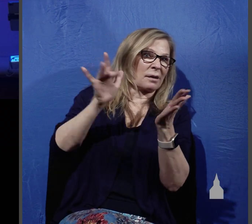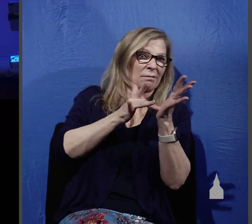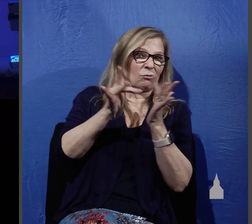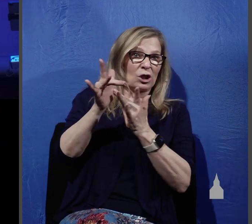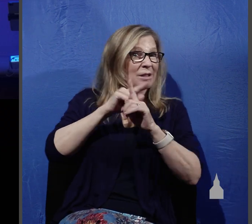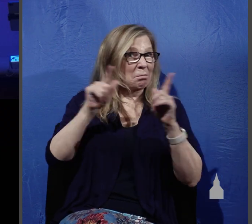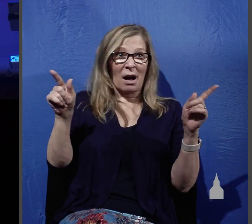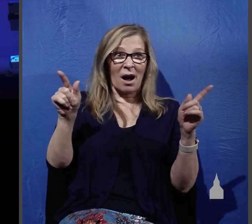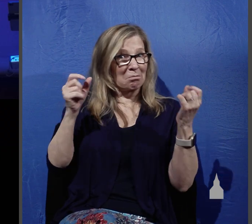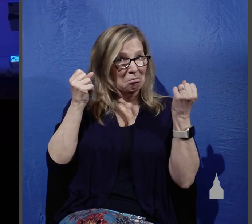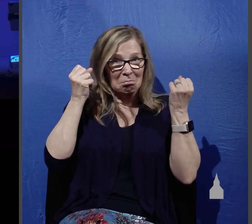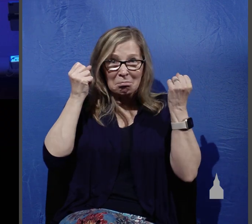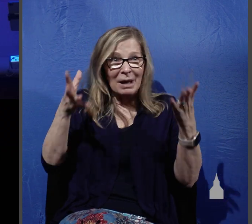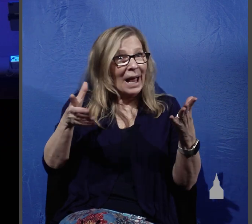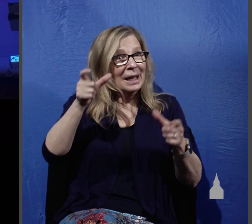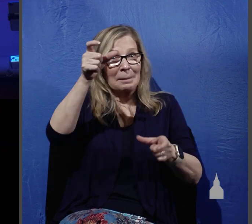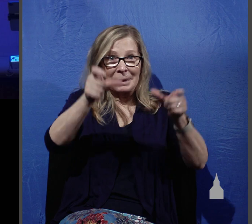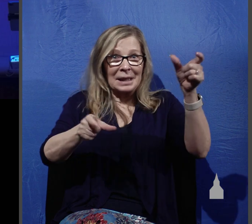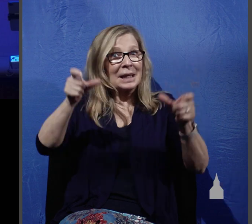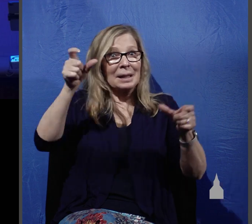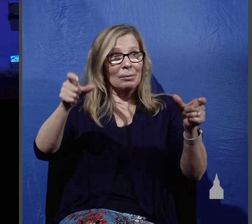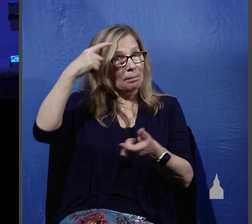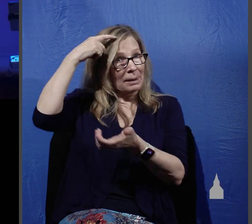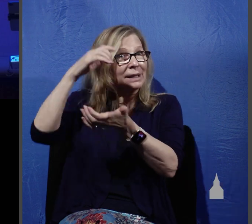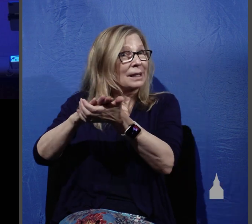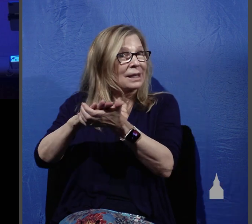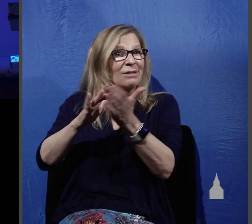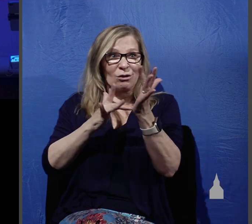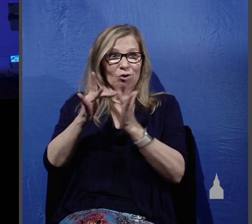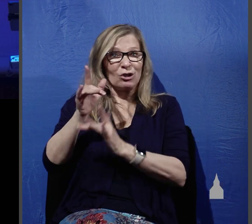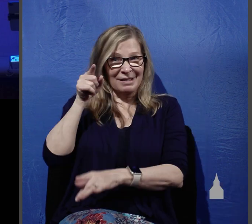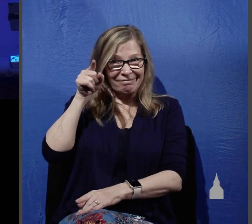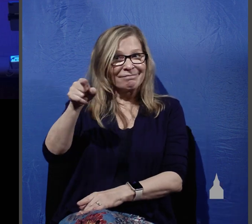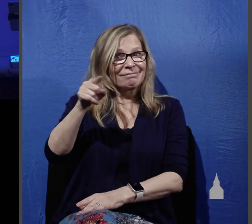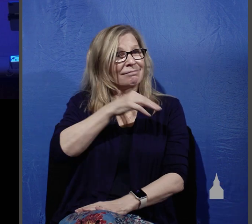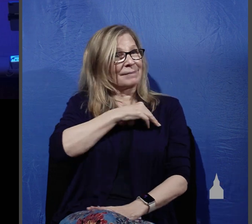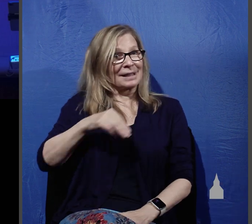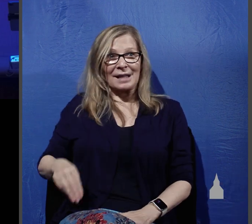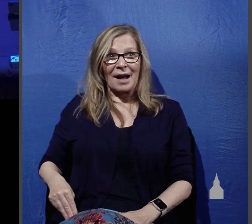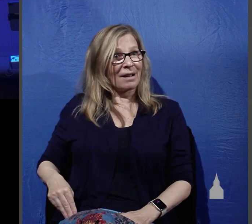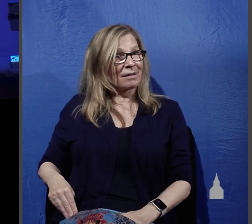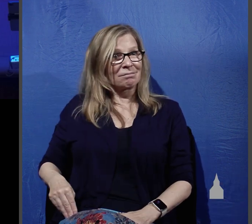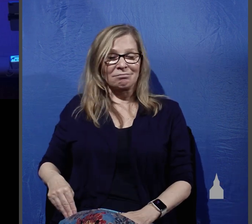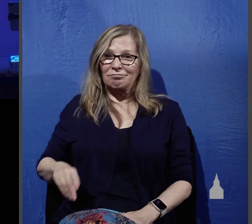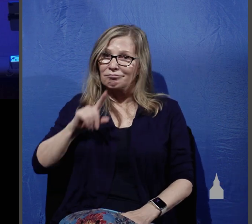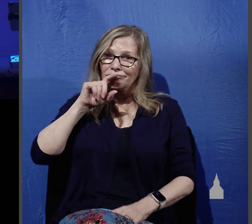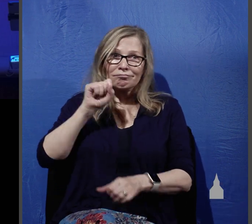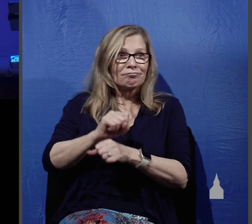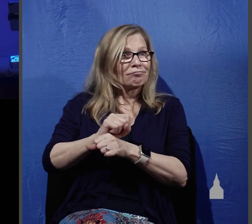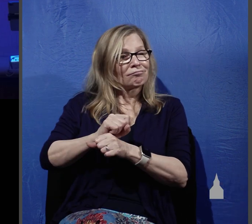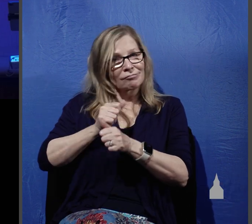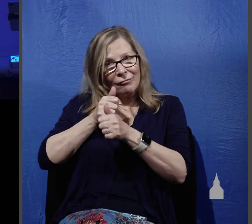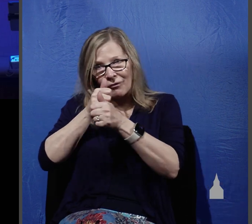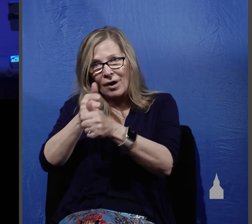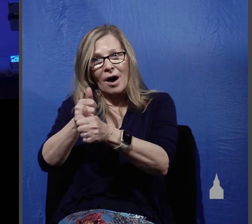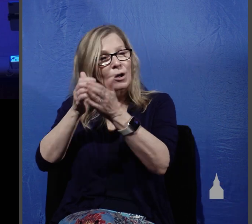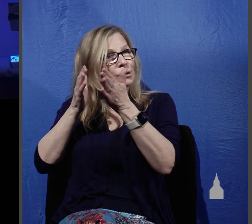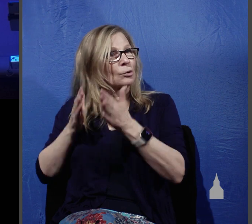individuals in the land who believed that Jesus was the Messiah and they were loyal followers of his. Now concerning